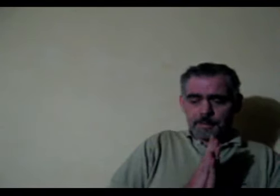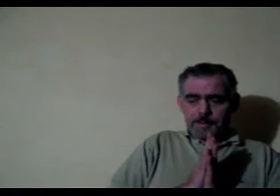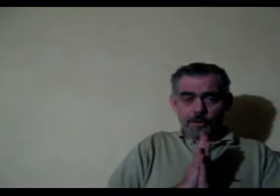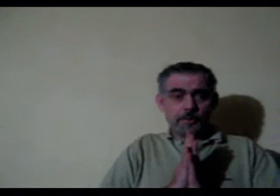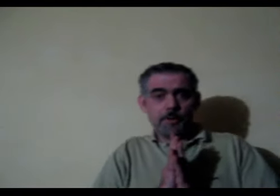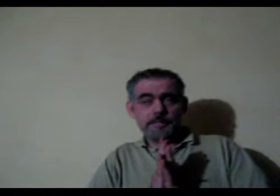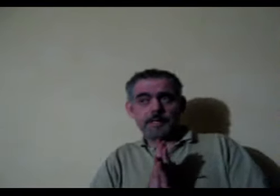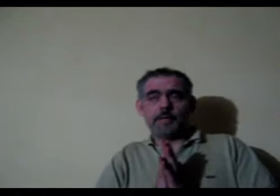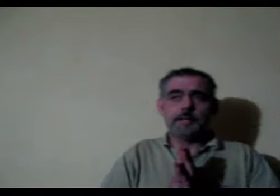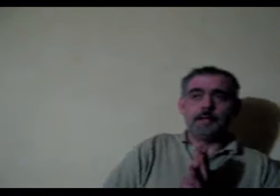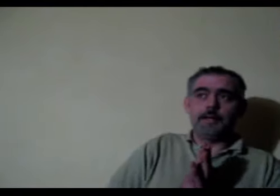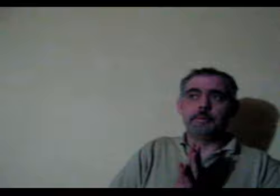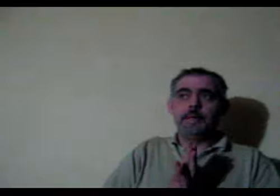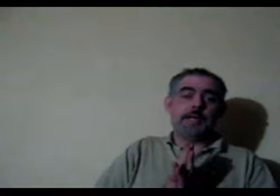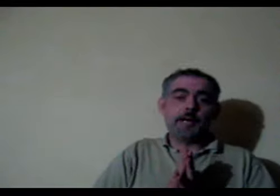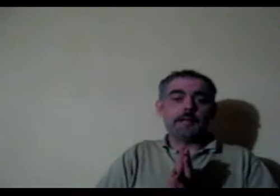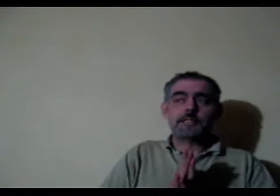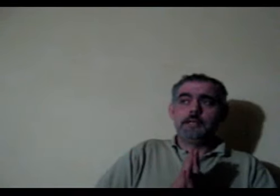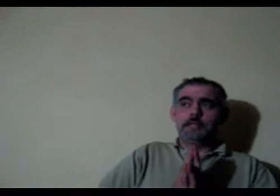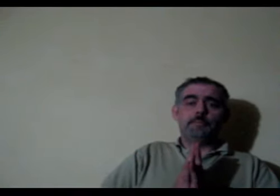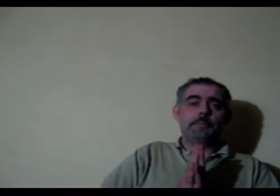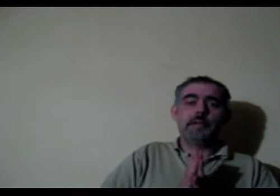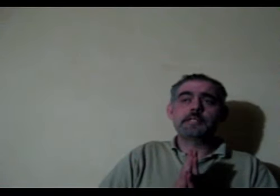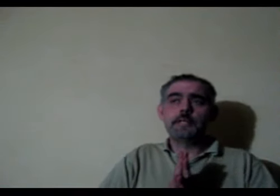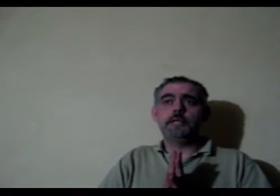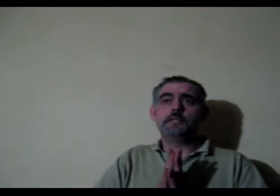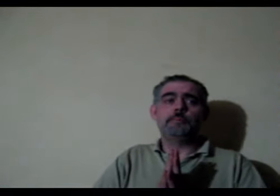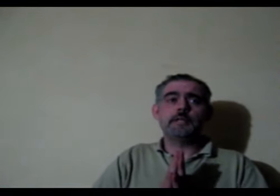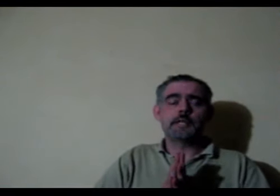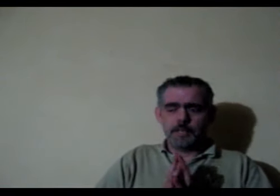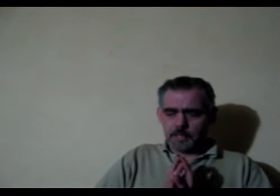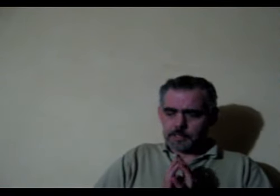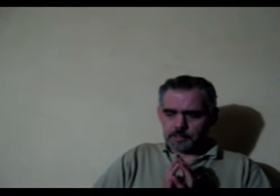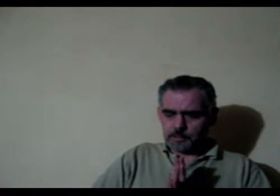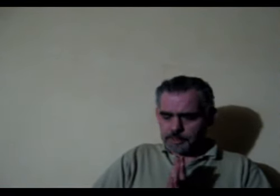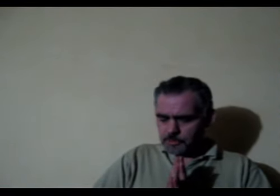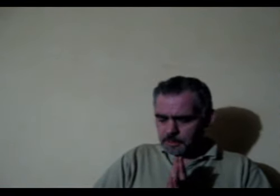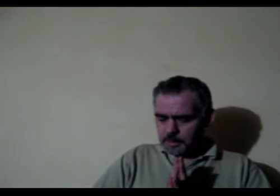not at moment anyway I can't it's not my place it's your place to to look into it